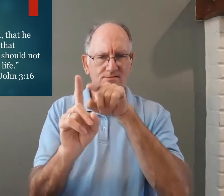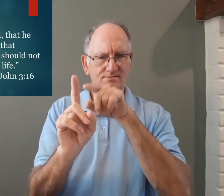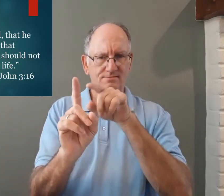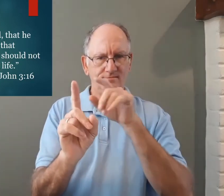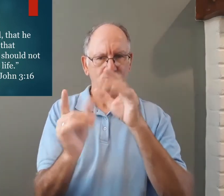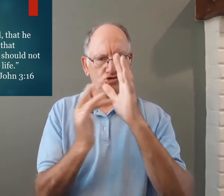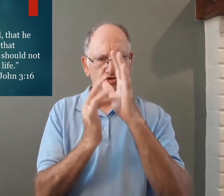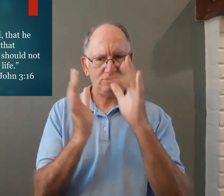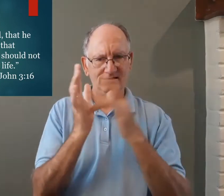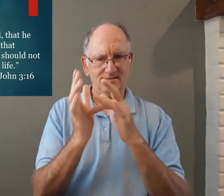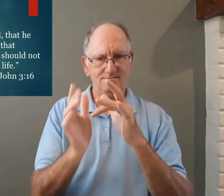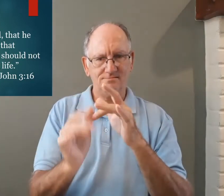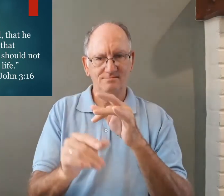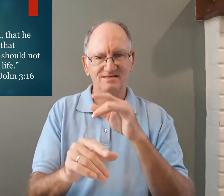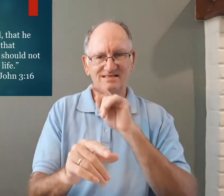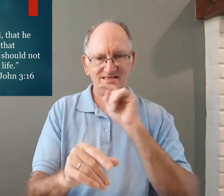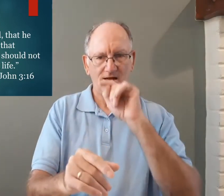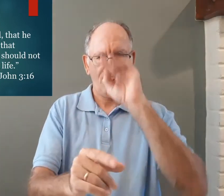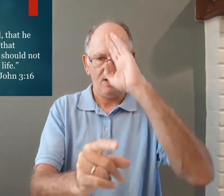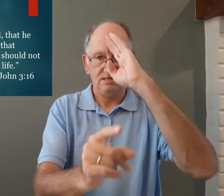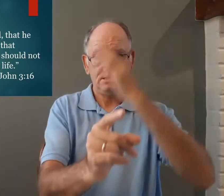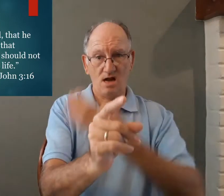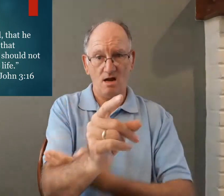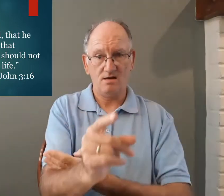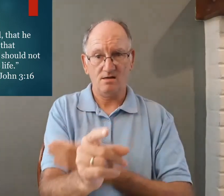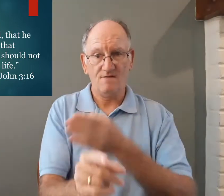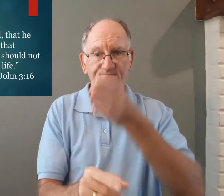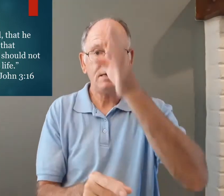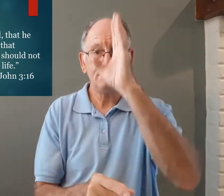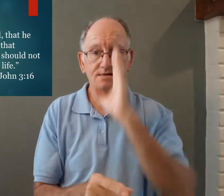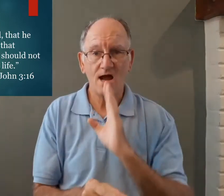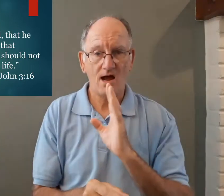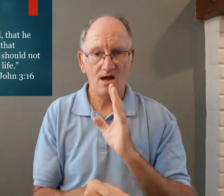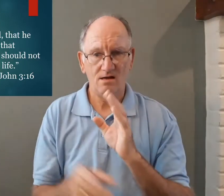this gospel about Jesus is about Jesus Christ about the son of God